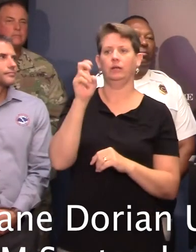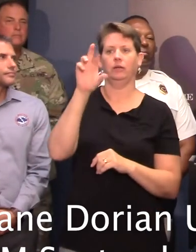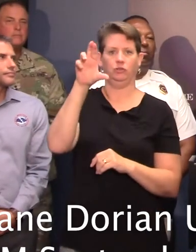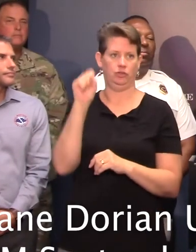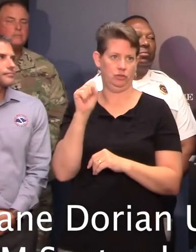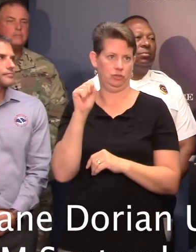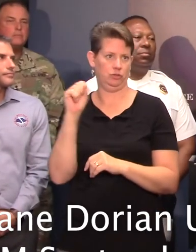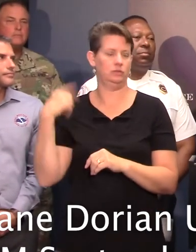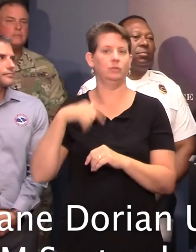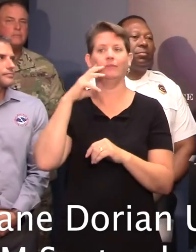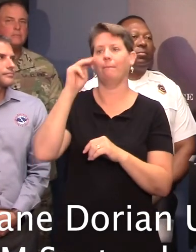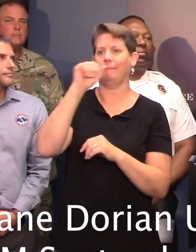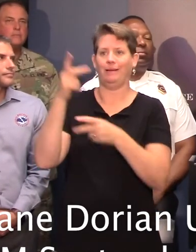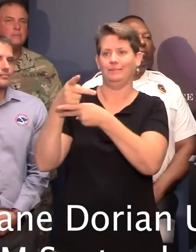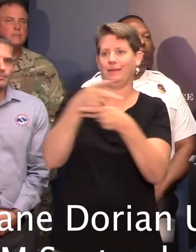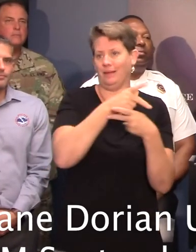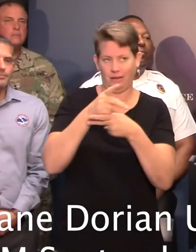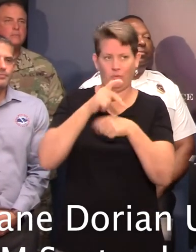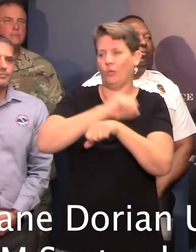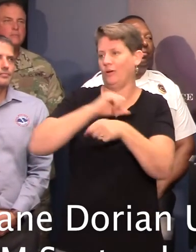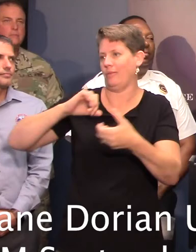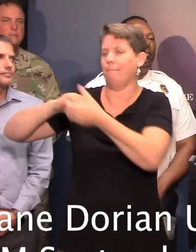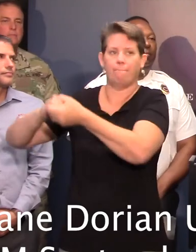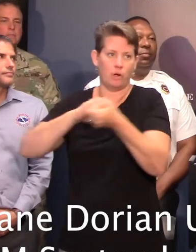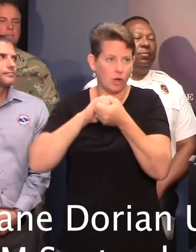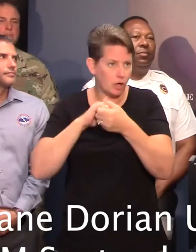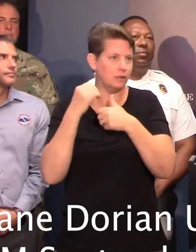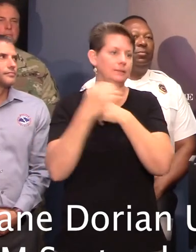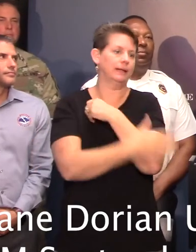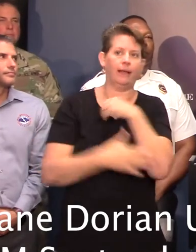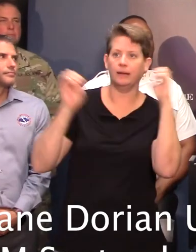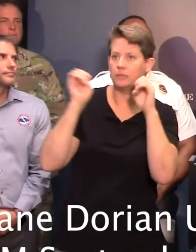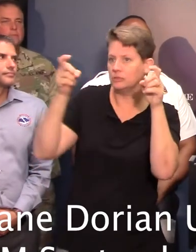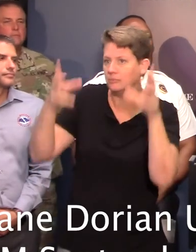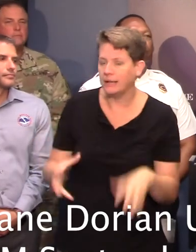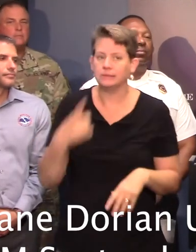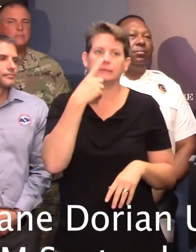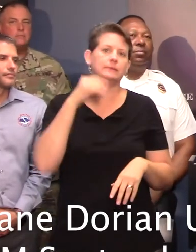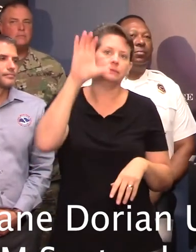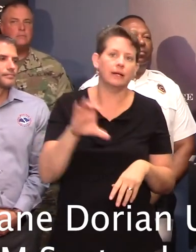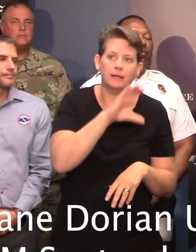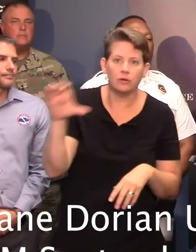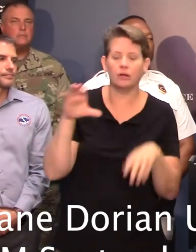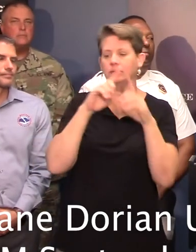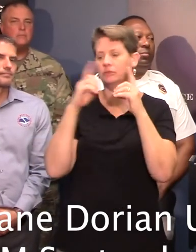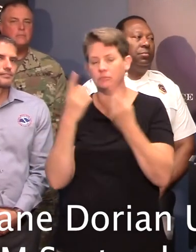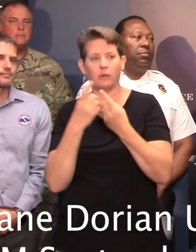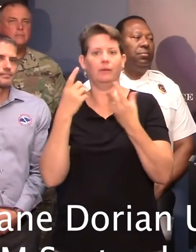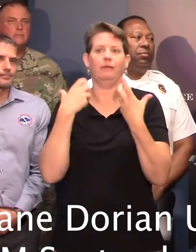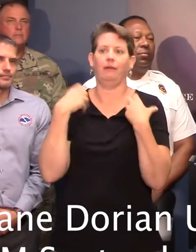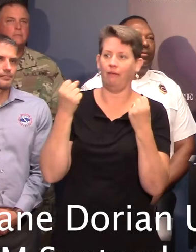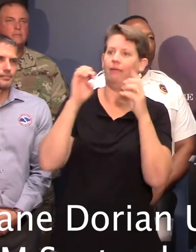care operations, DSS is working alongside our partners, county emergency managers, the American Red Cross, Department of Health and Environmental